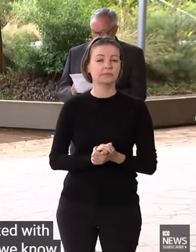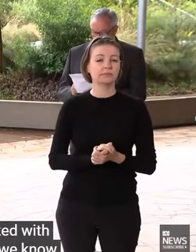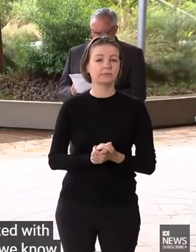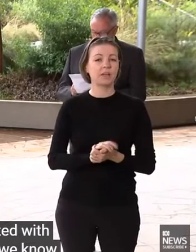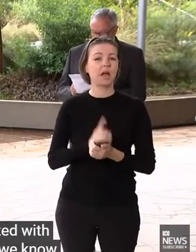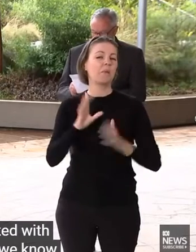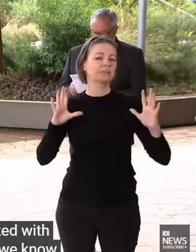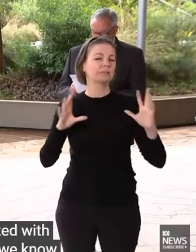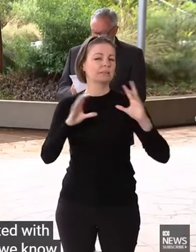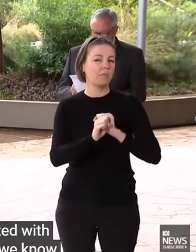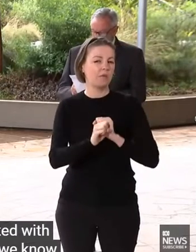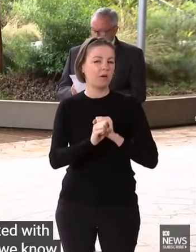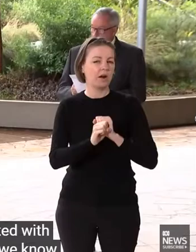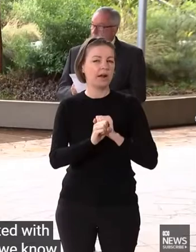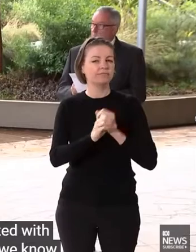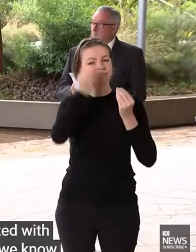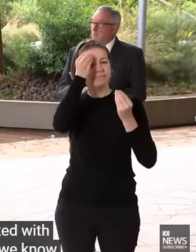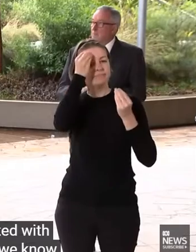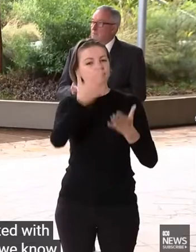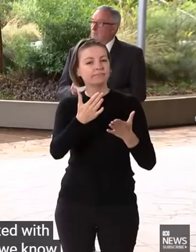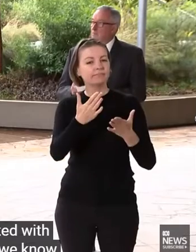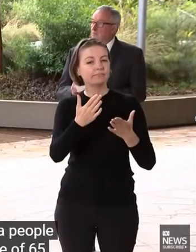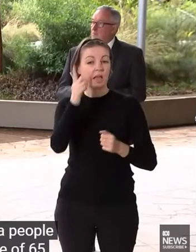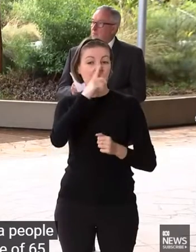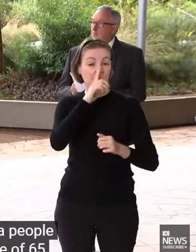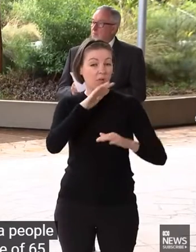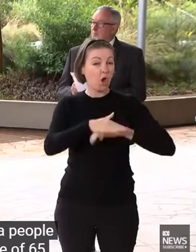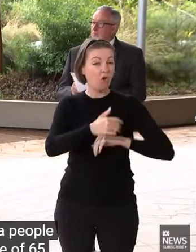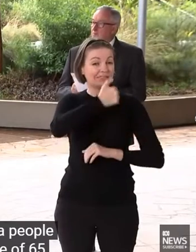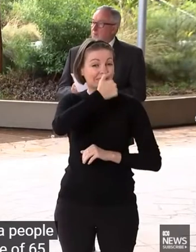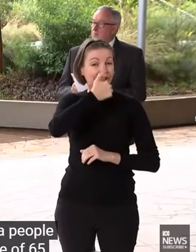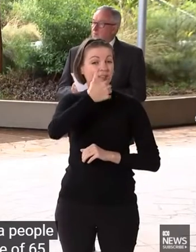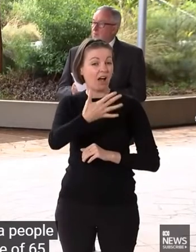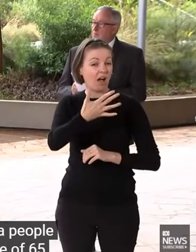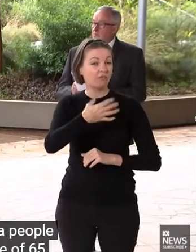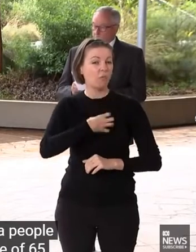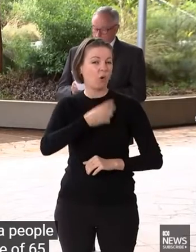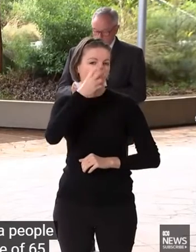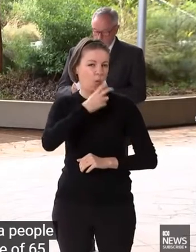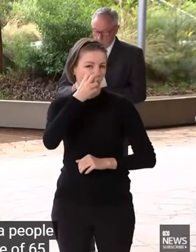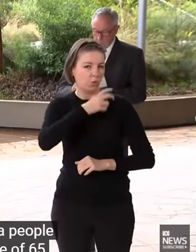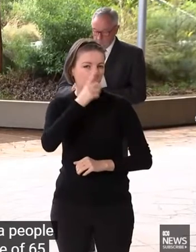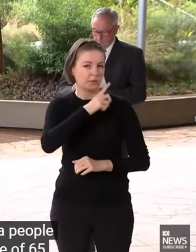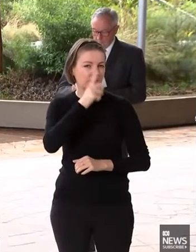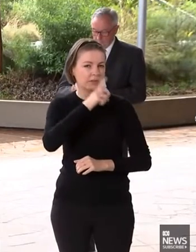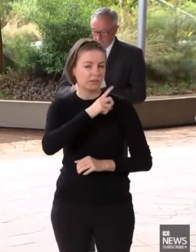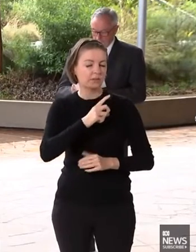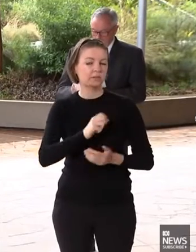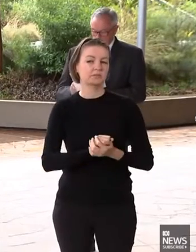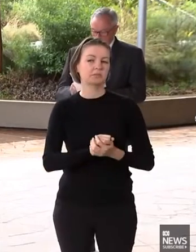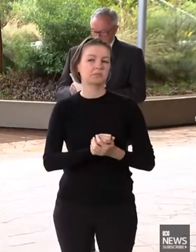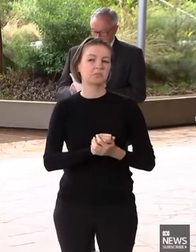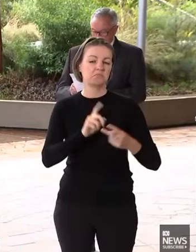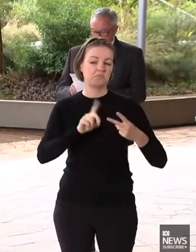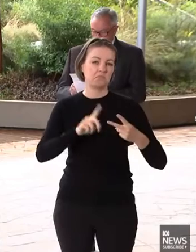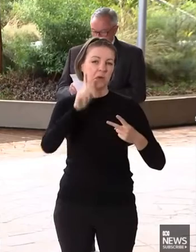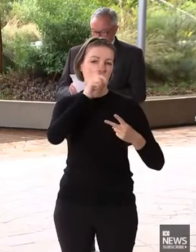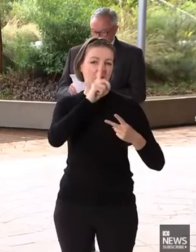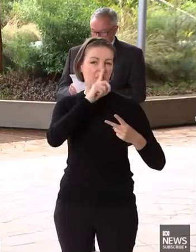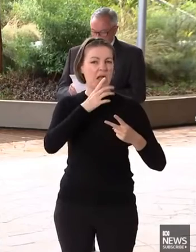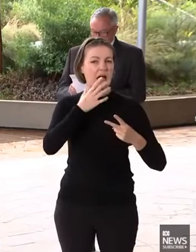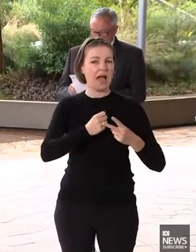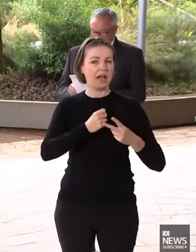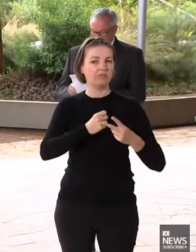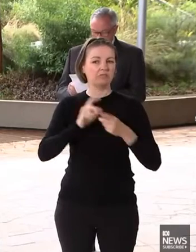over the age, people that are over the age of 65, people that have chronic conditions